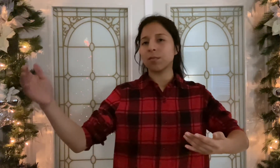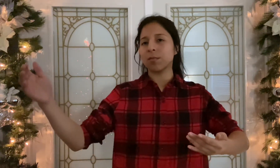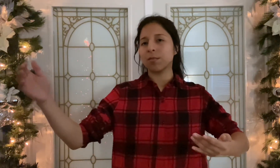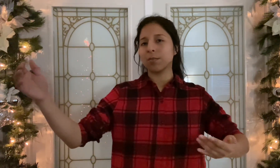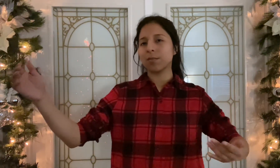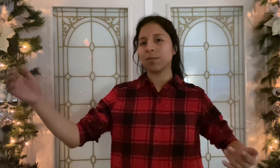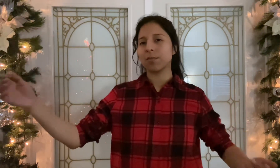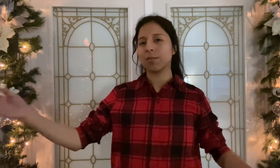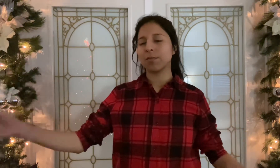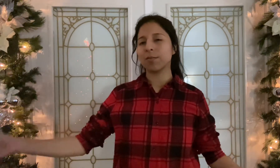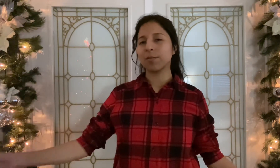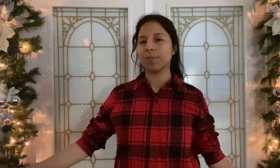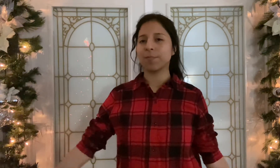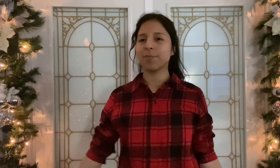I can't without one way to perform to the love we are